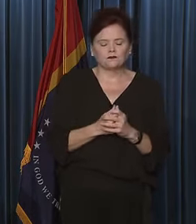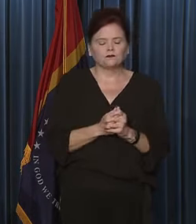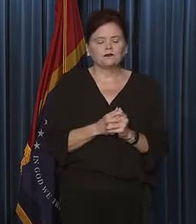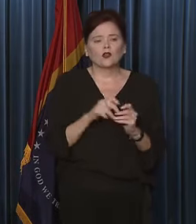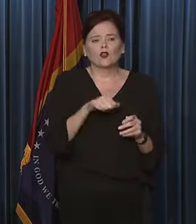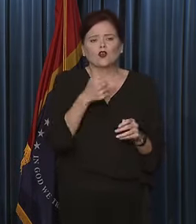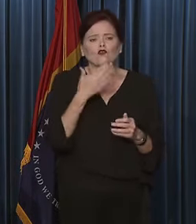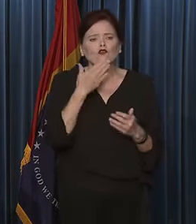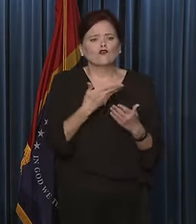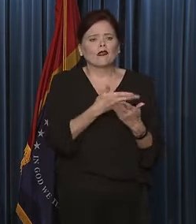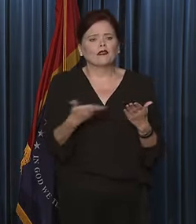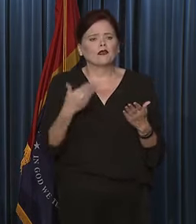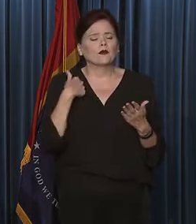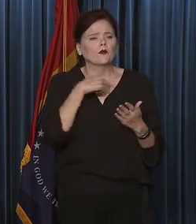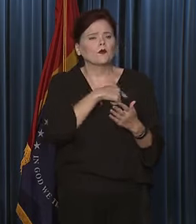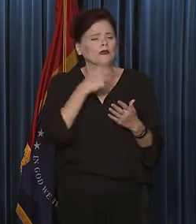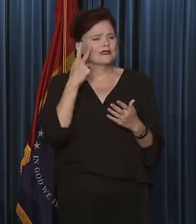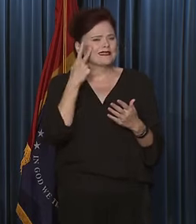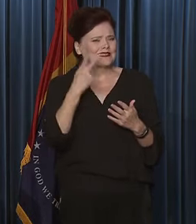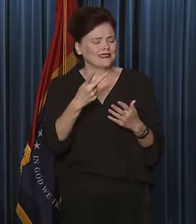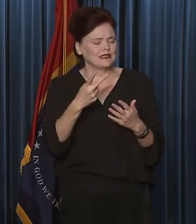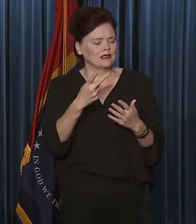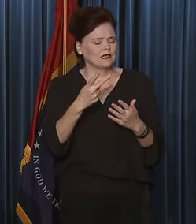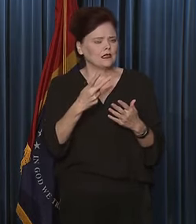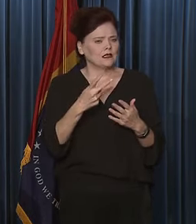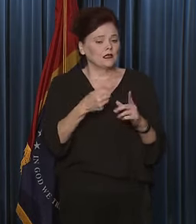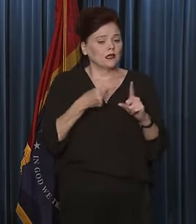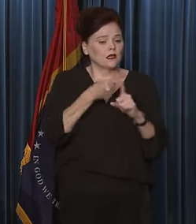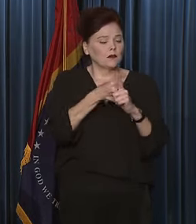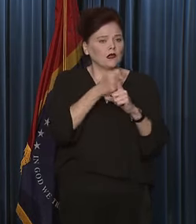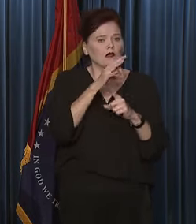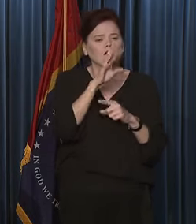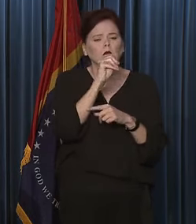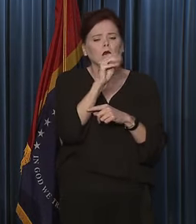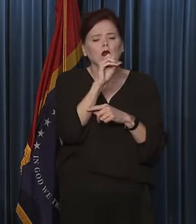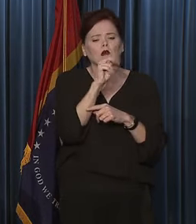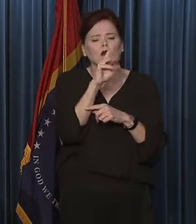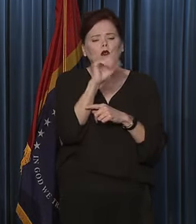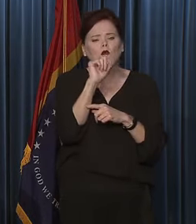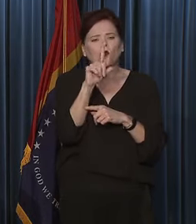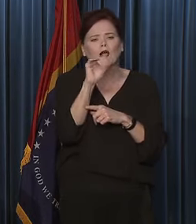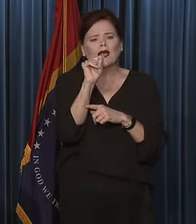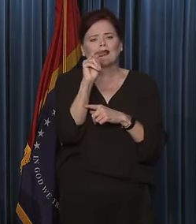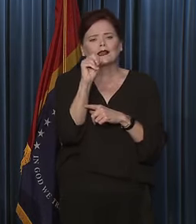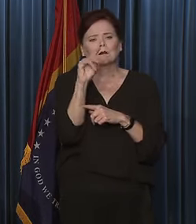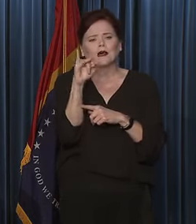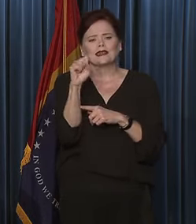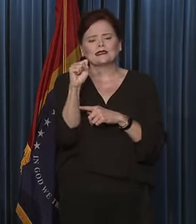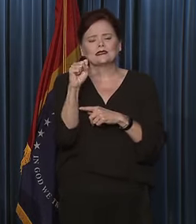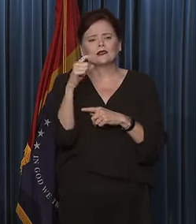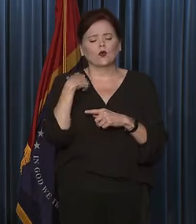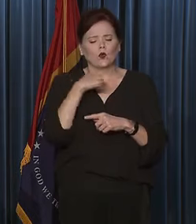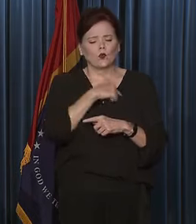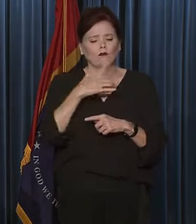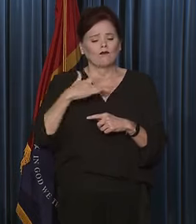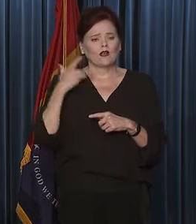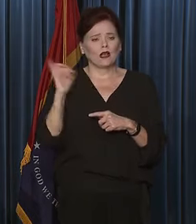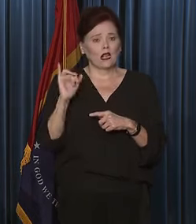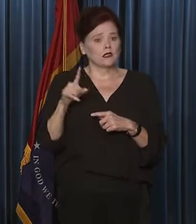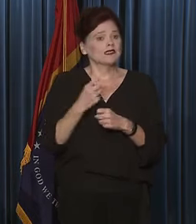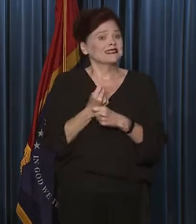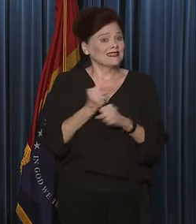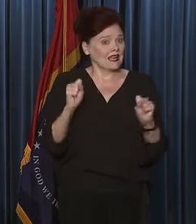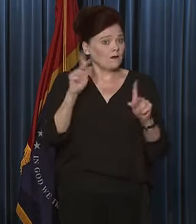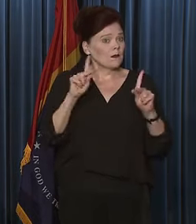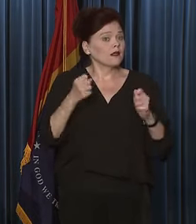good things that we see are the impacts of monoclonal antibodies. And we do feel like that this is a life